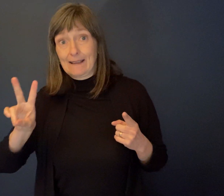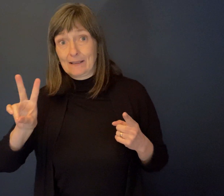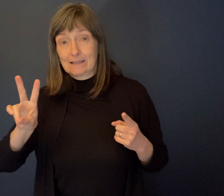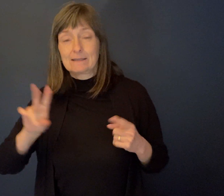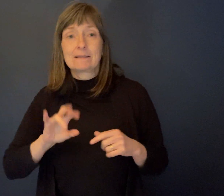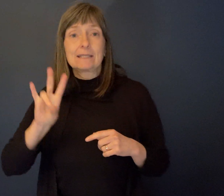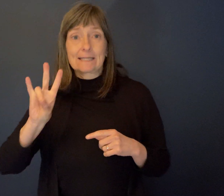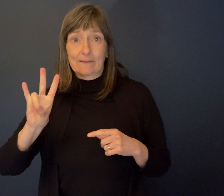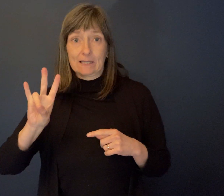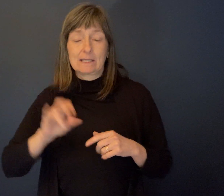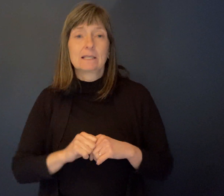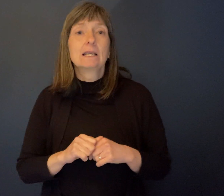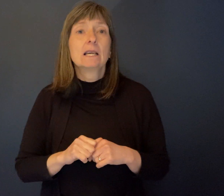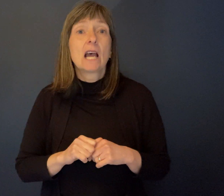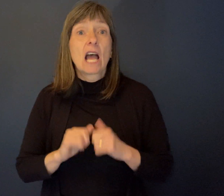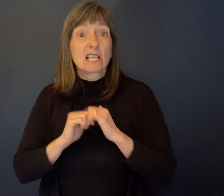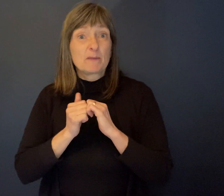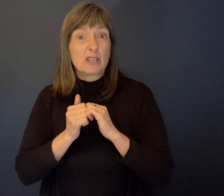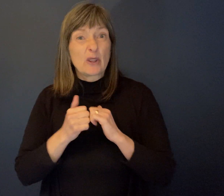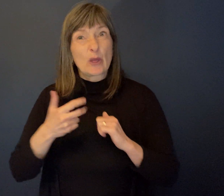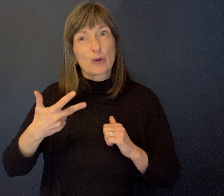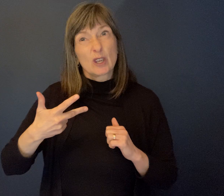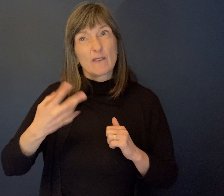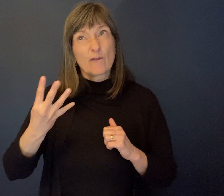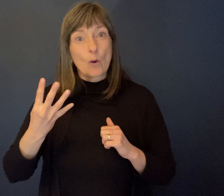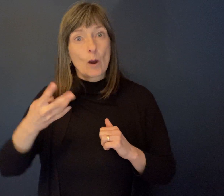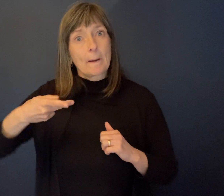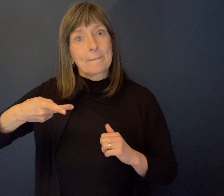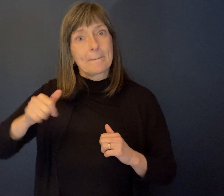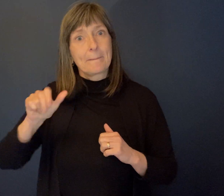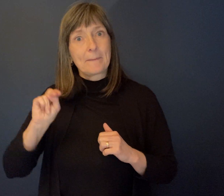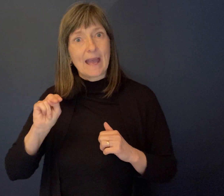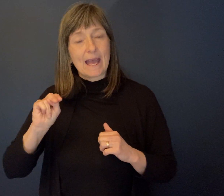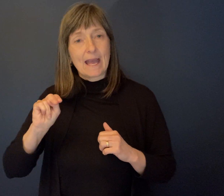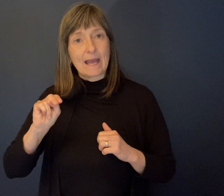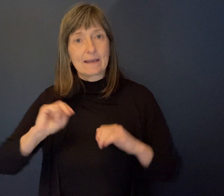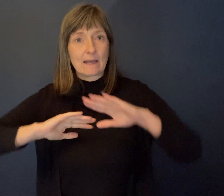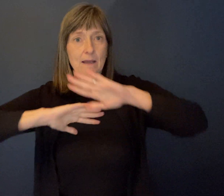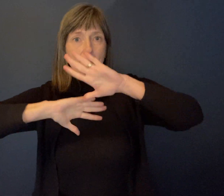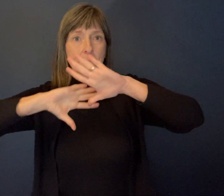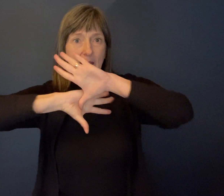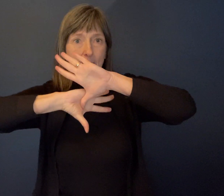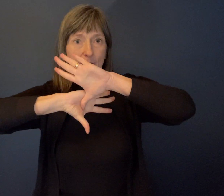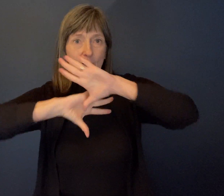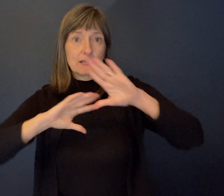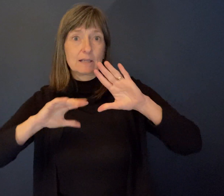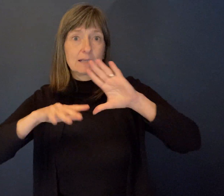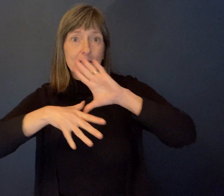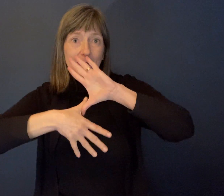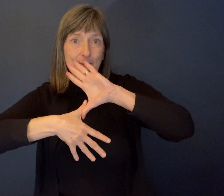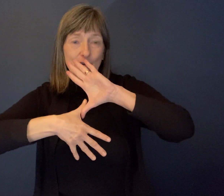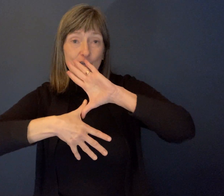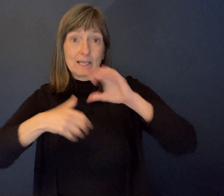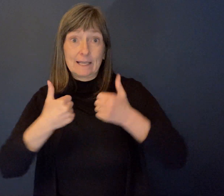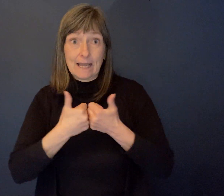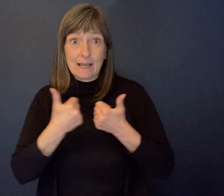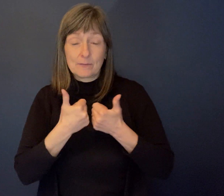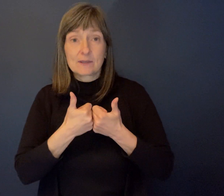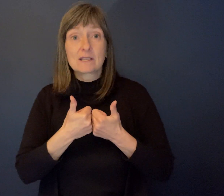um, three, four Pan American games and three Paralympics and several international competitions. So I got to